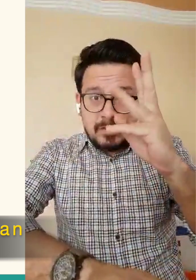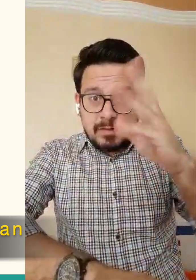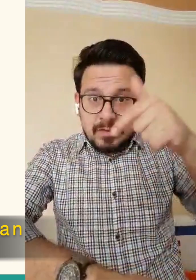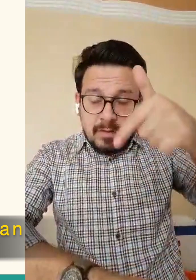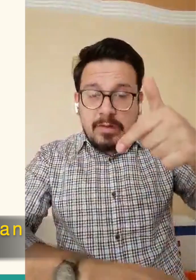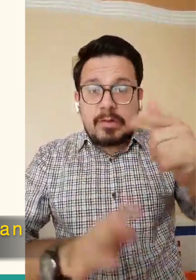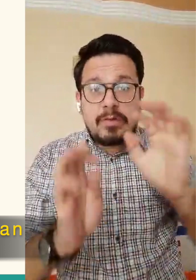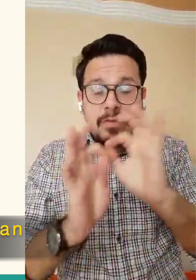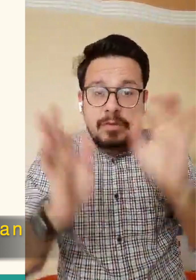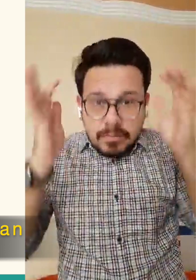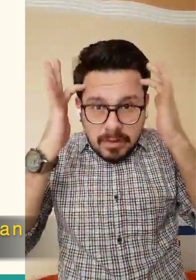ourselves